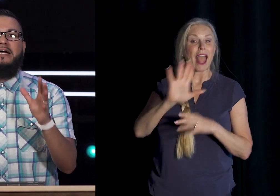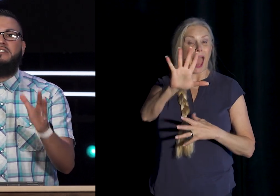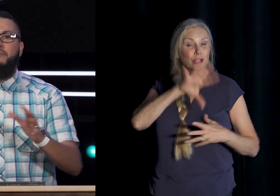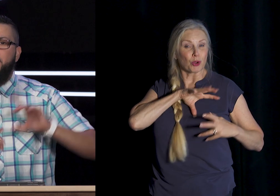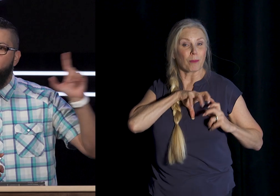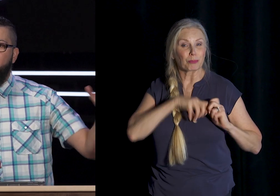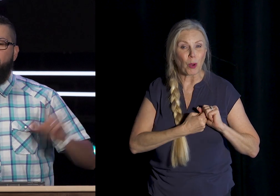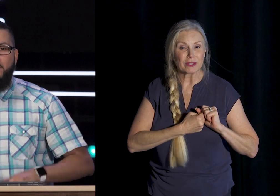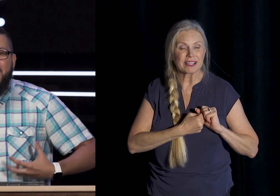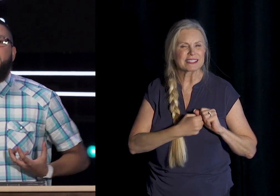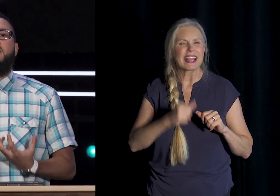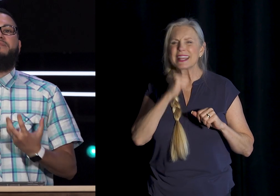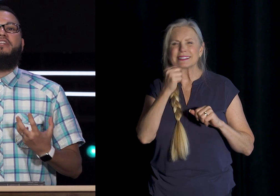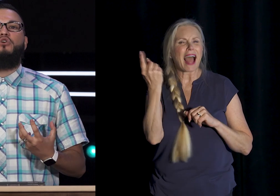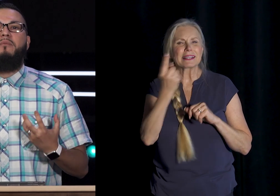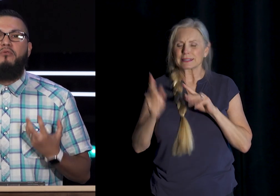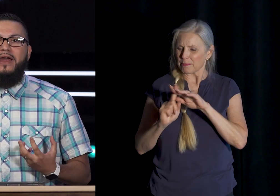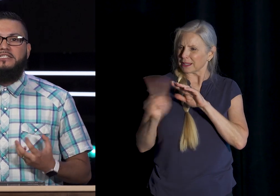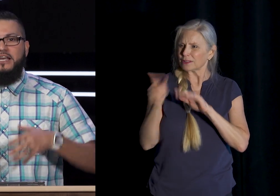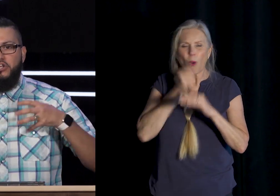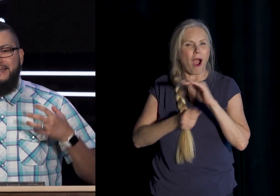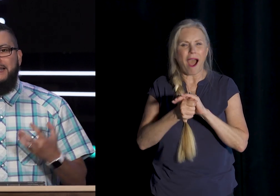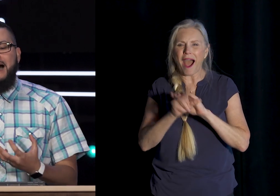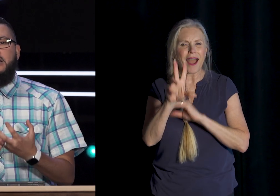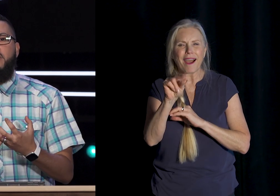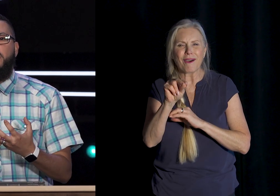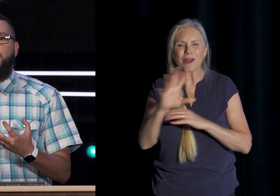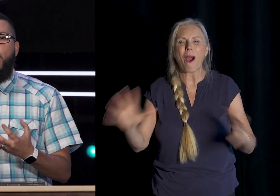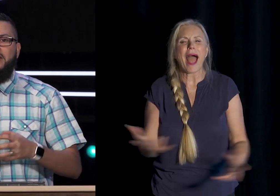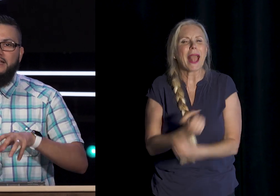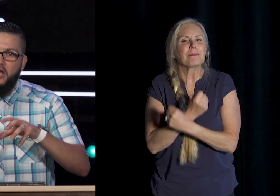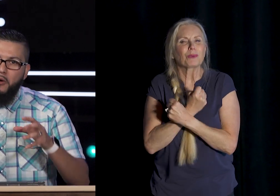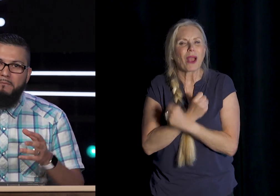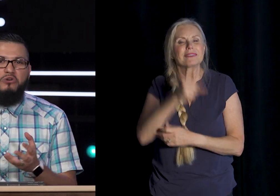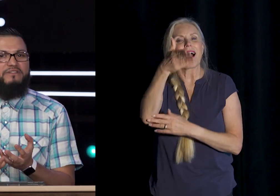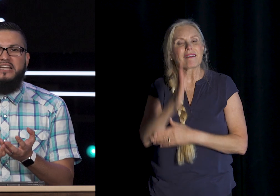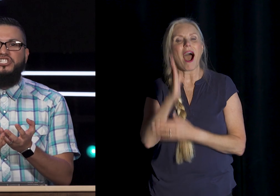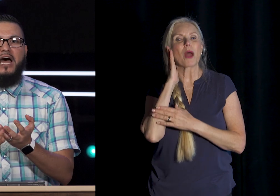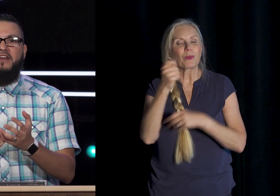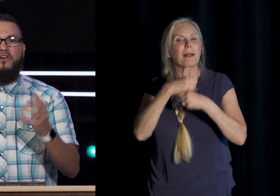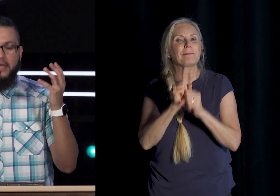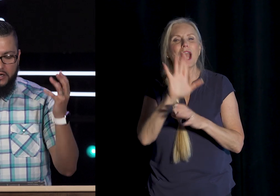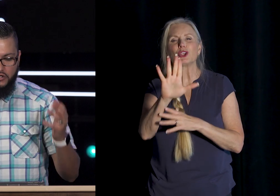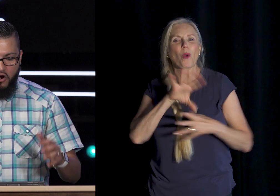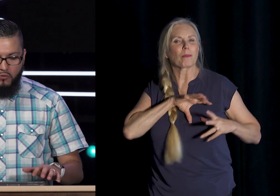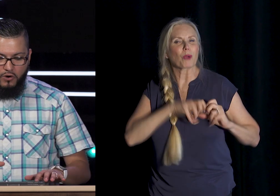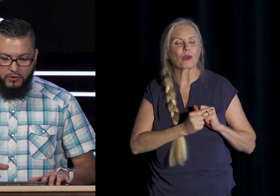not Something To run From It's Something To embrace So that God Can make Your Brokenness Beautifully Shine For him In a Dark World